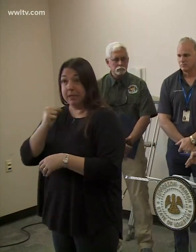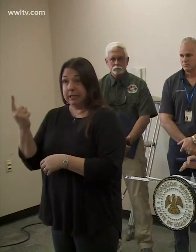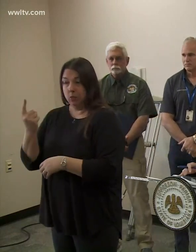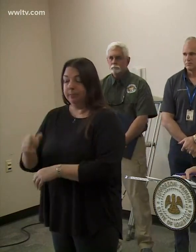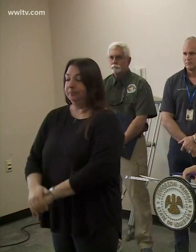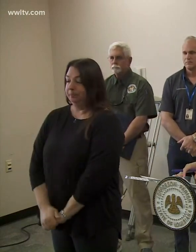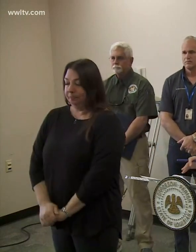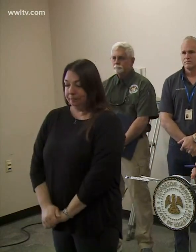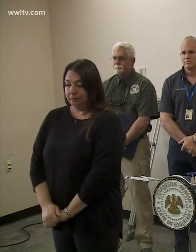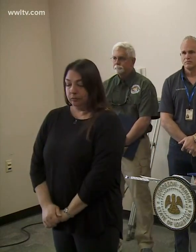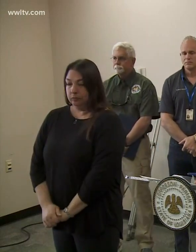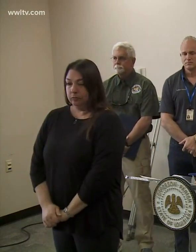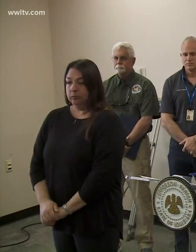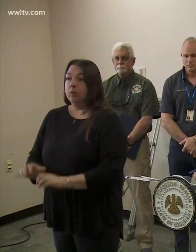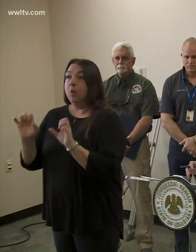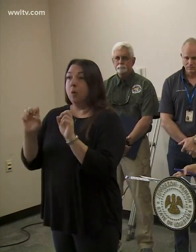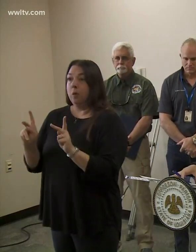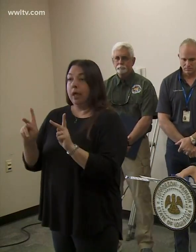Okay.